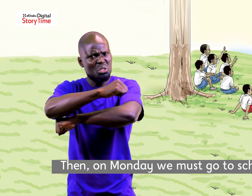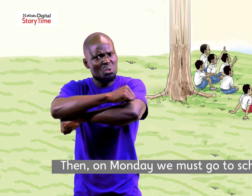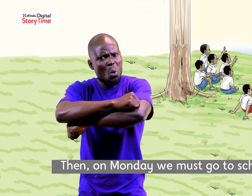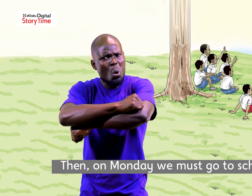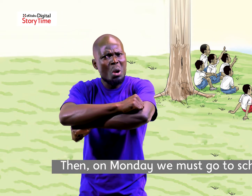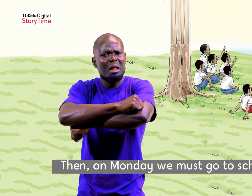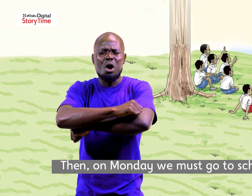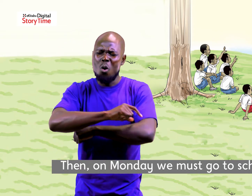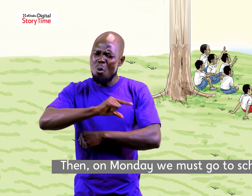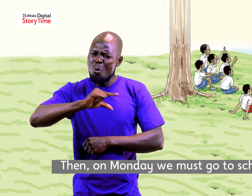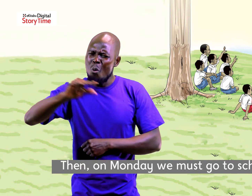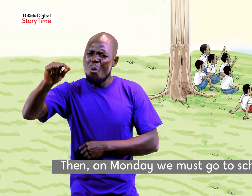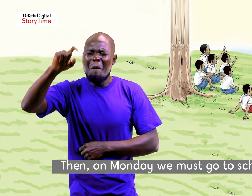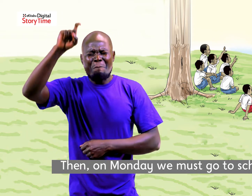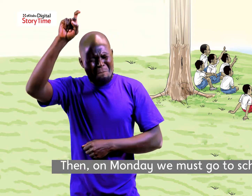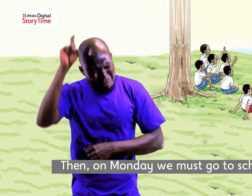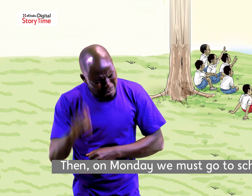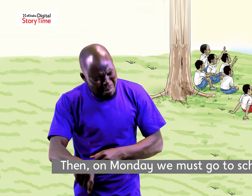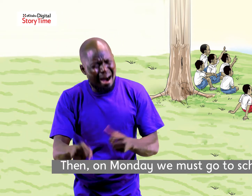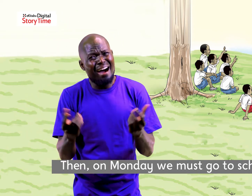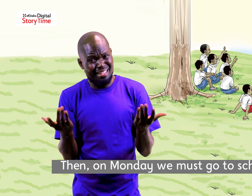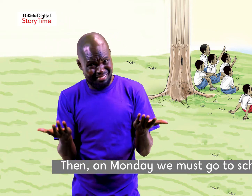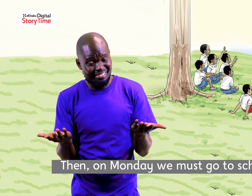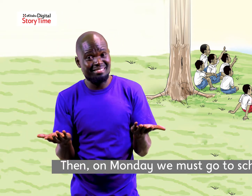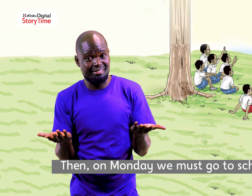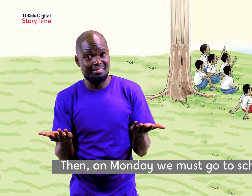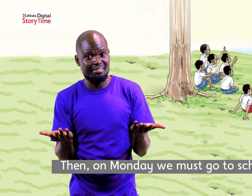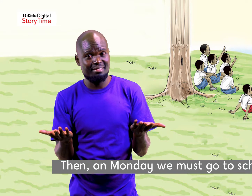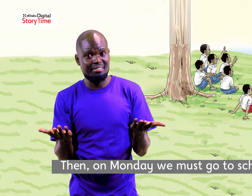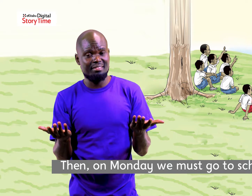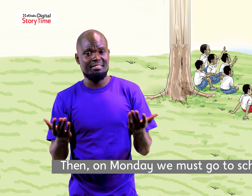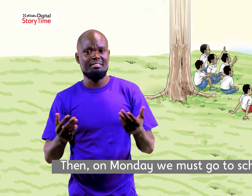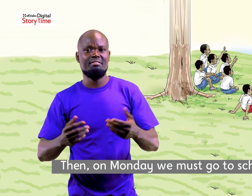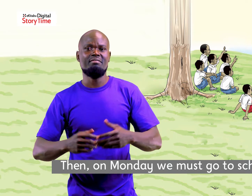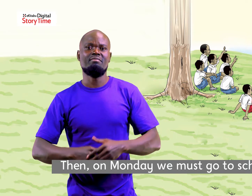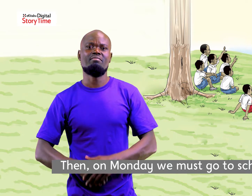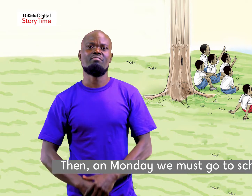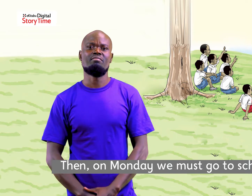then on monday we must go to school